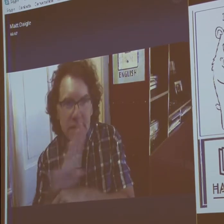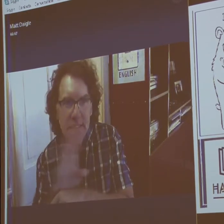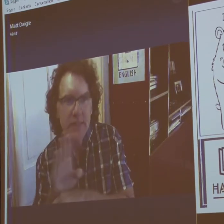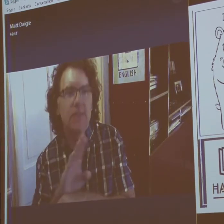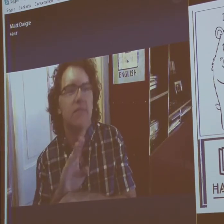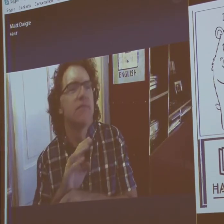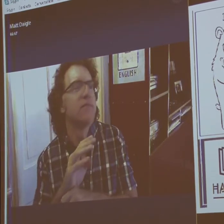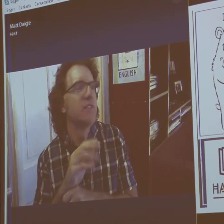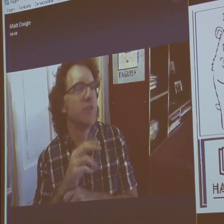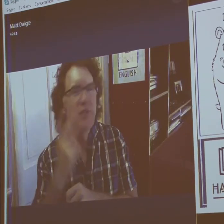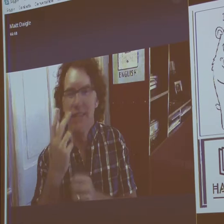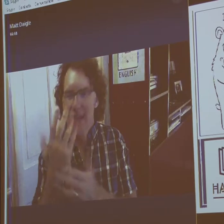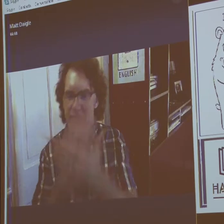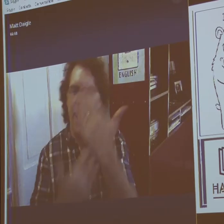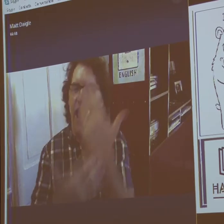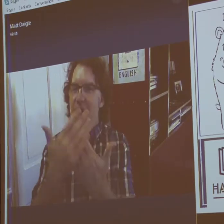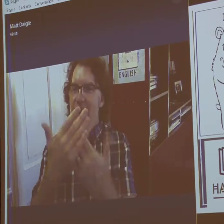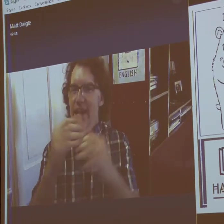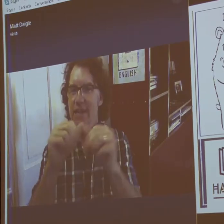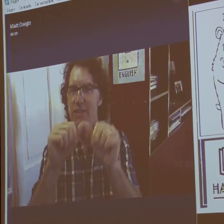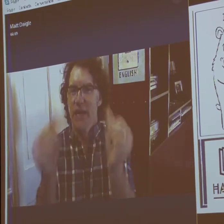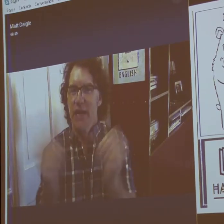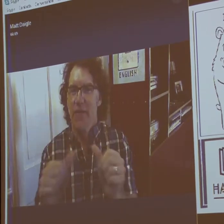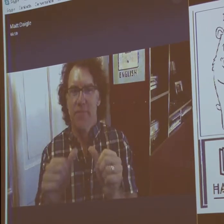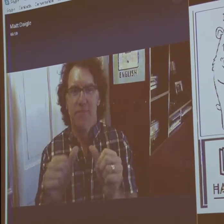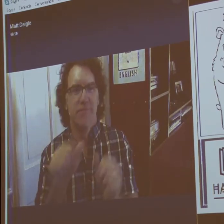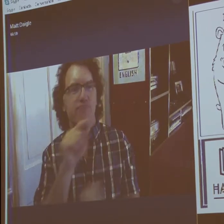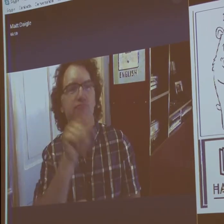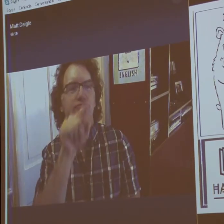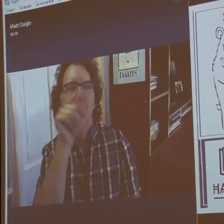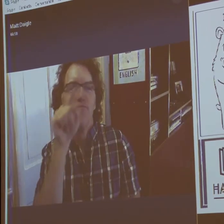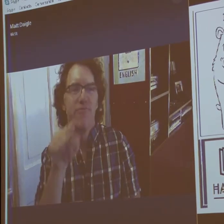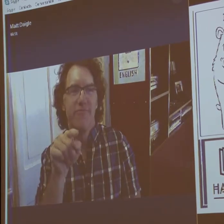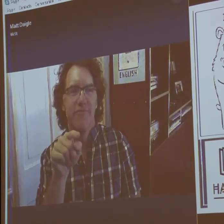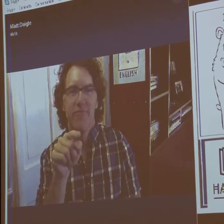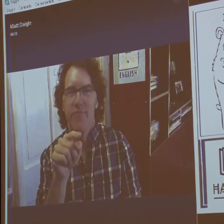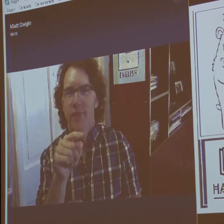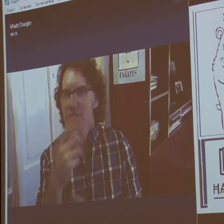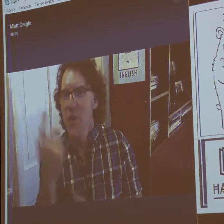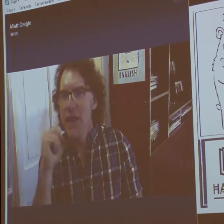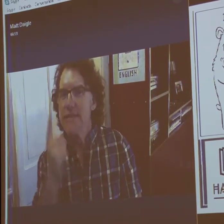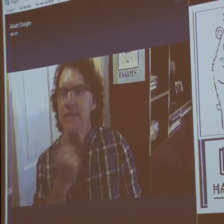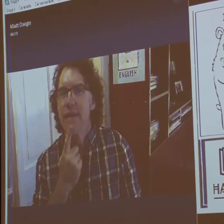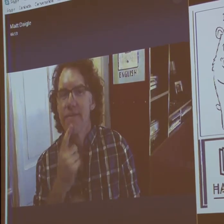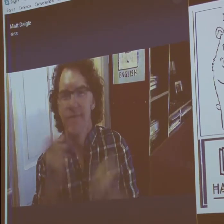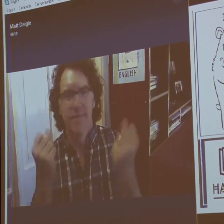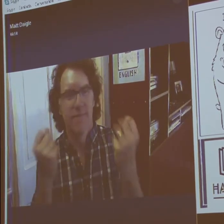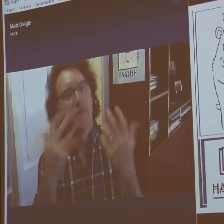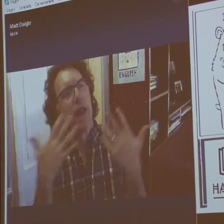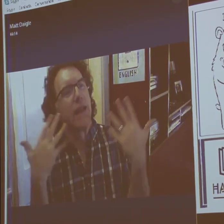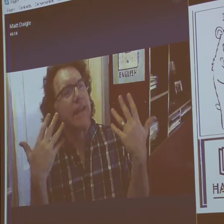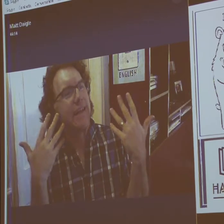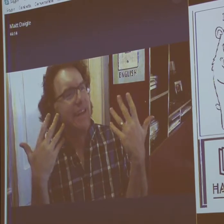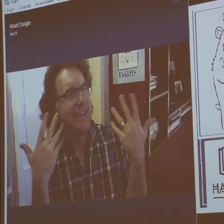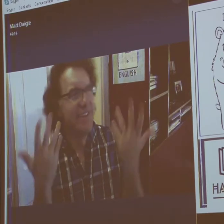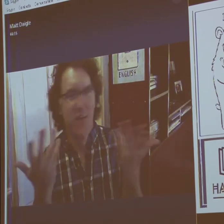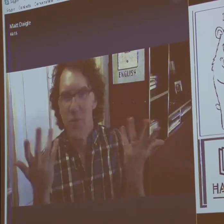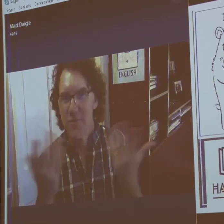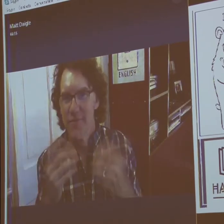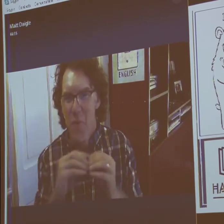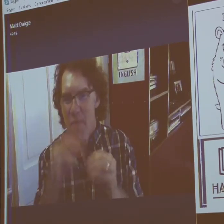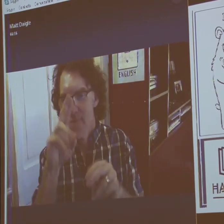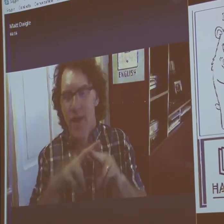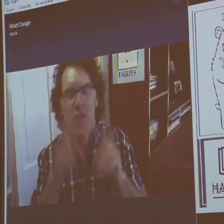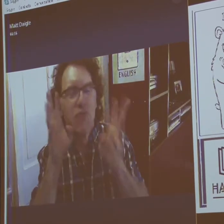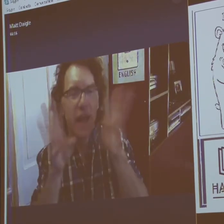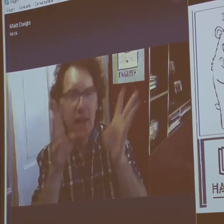owned deaf businesses. And so I always wanted to incorporate hand shapes into the designs. So it was